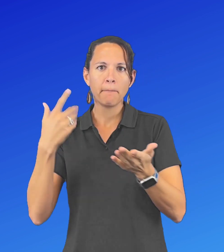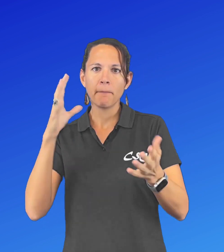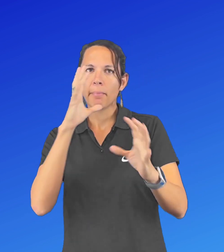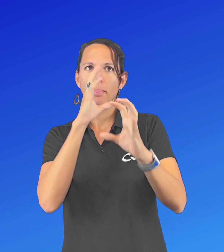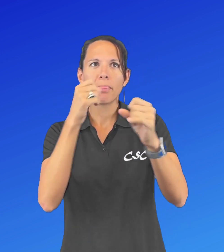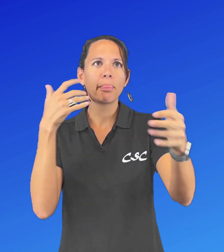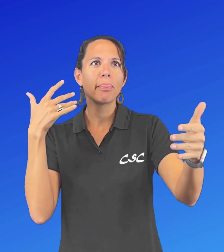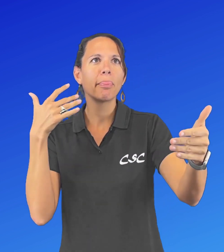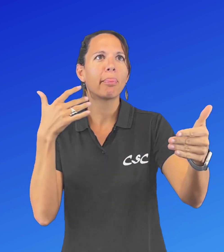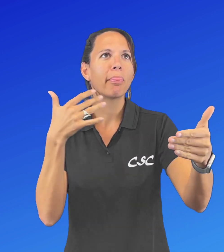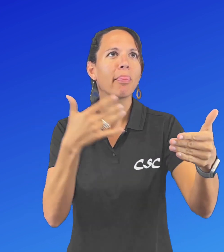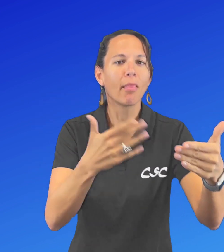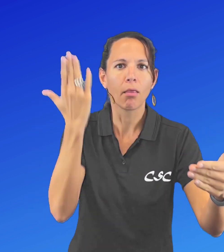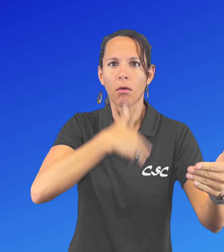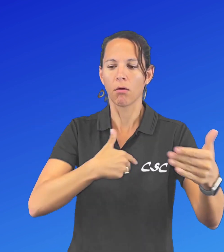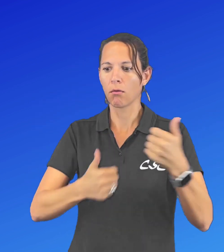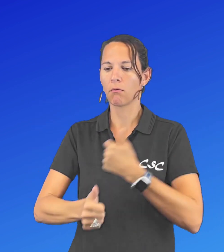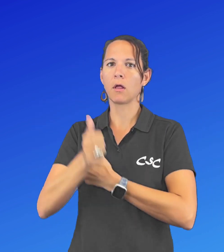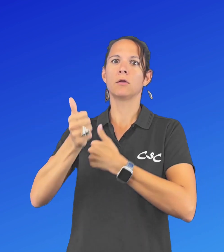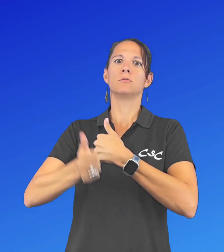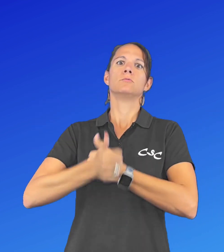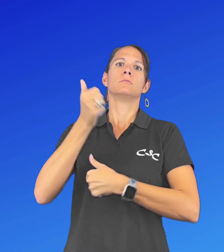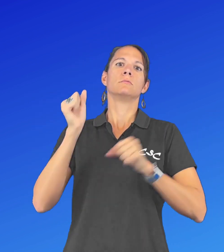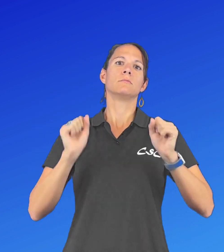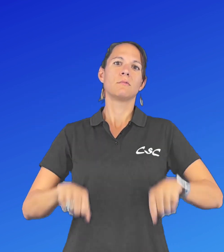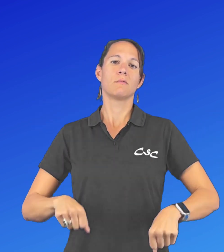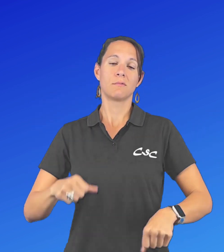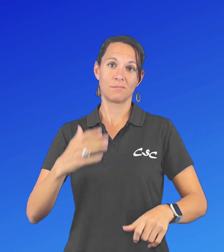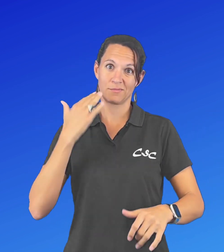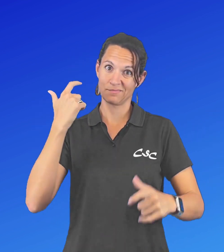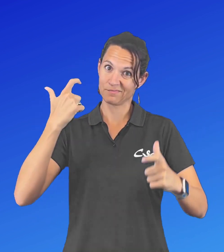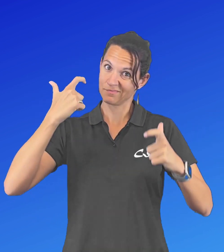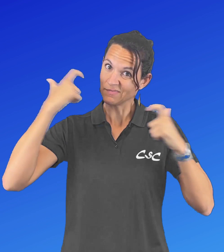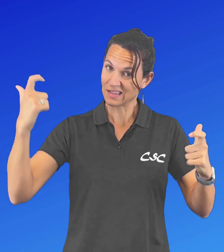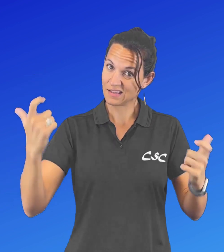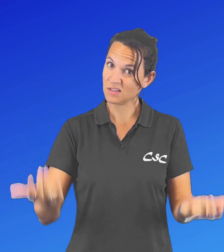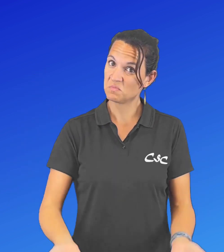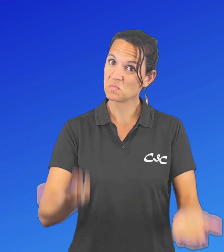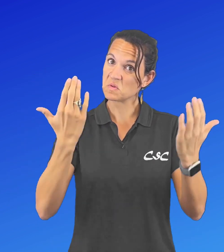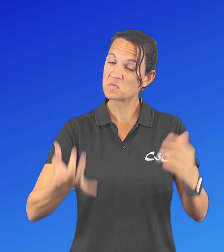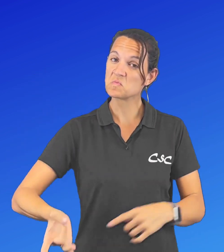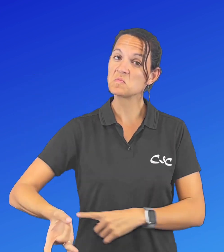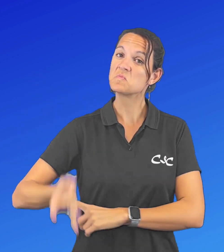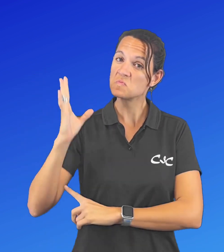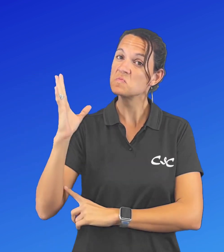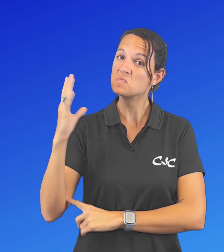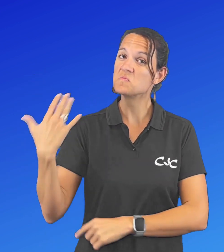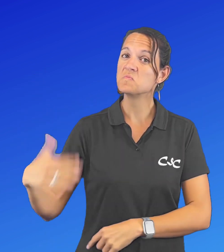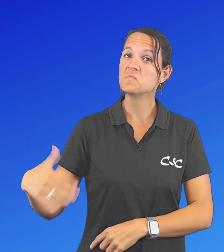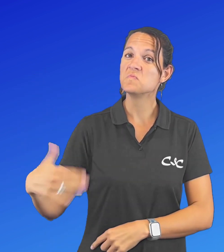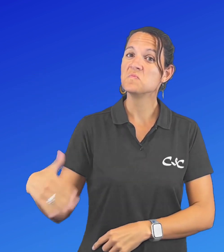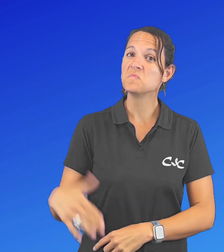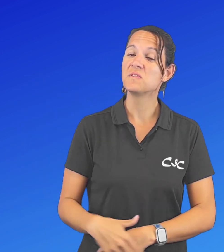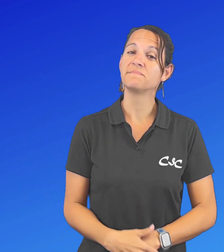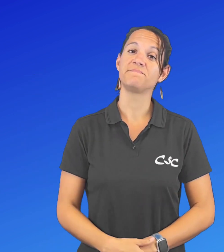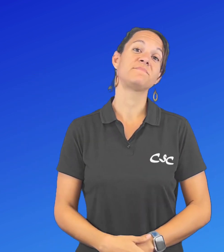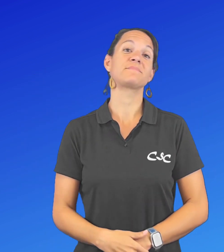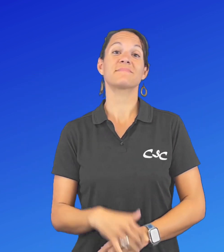was okay. We get so fascinated with what's going on, we overlook how dangerous these monster waves